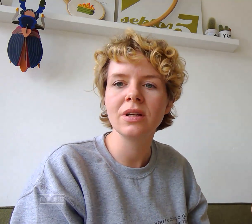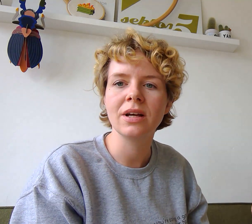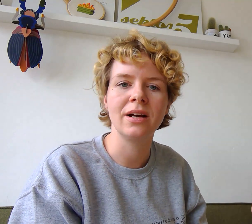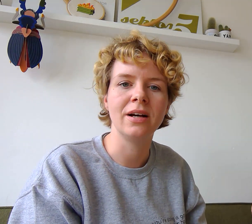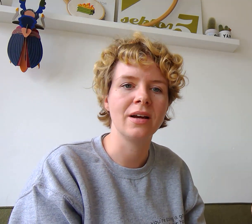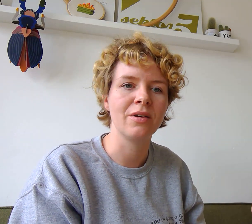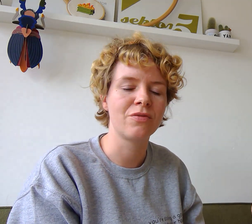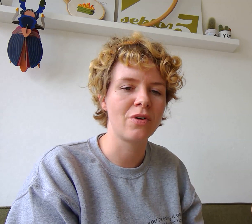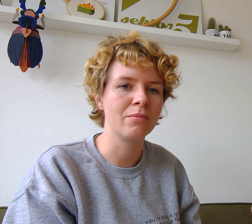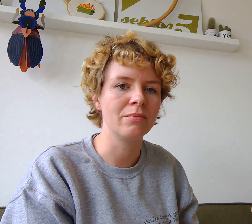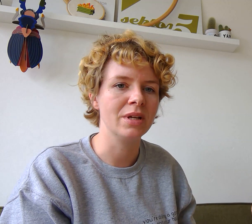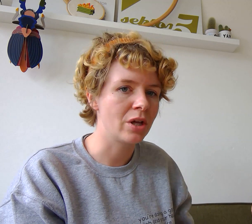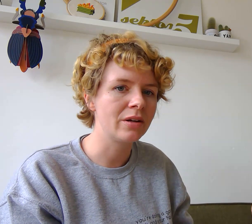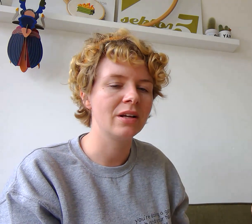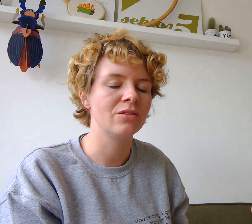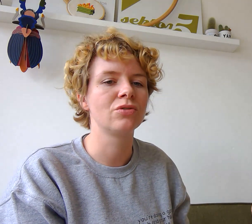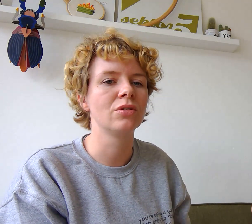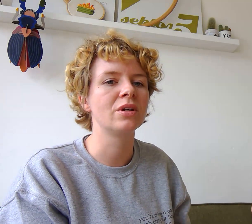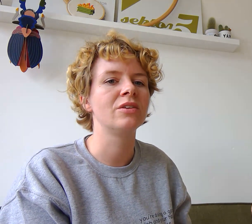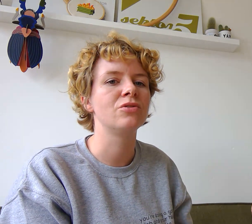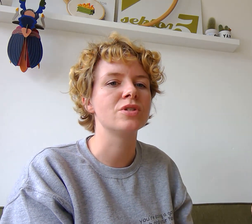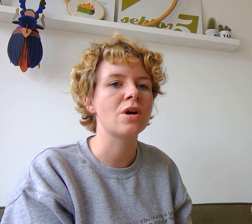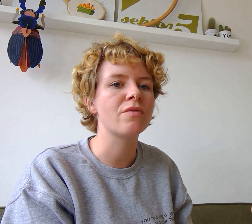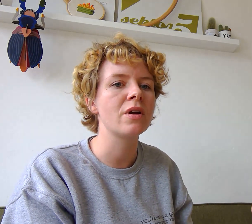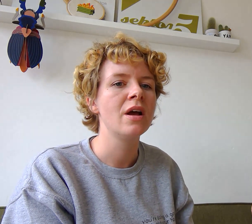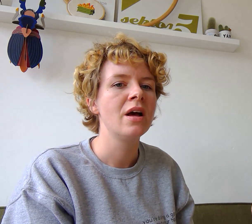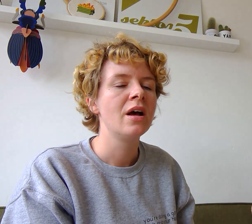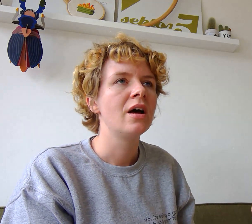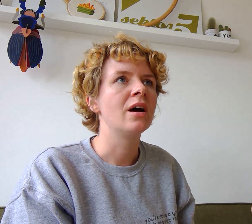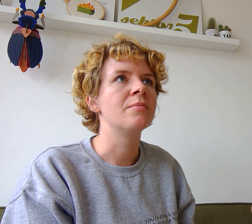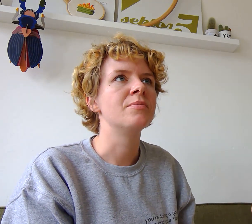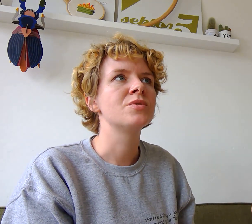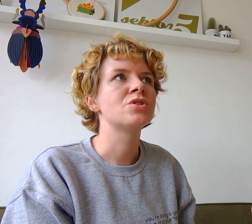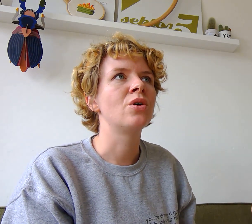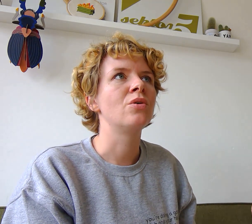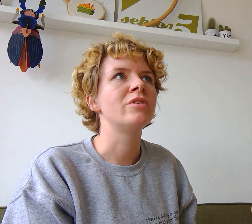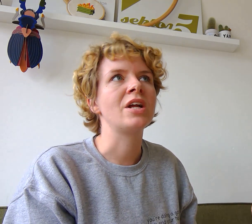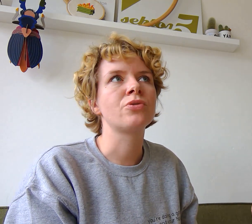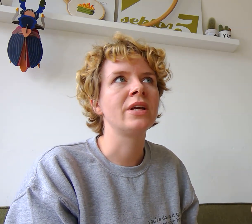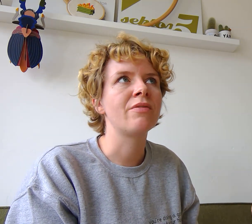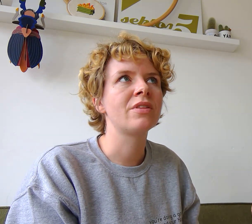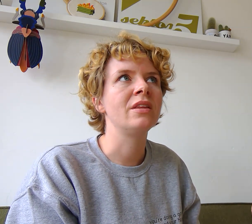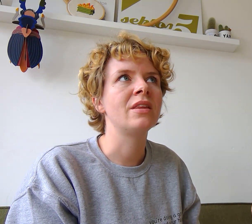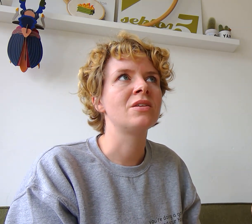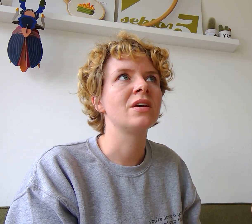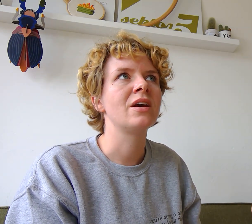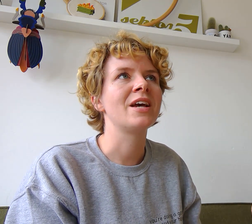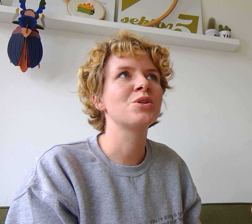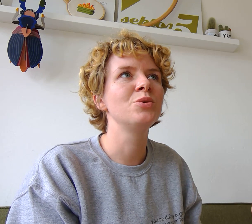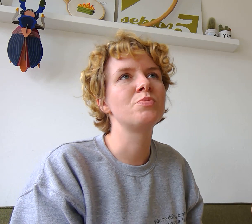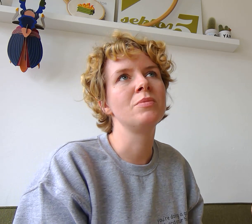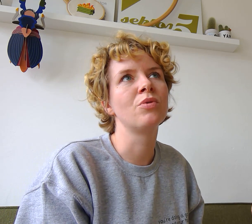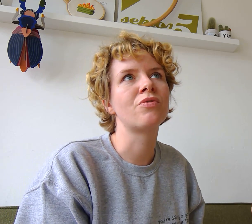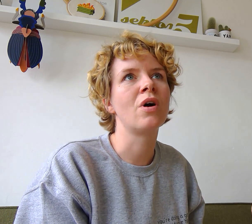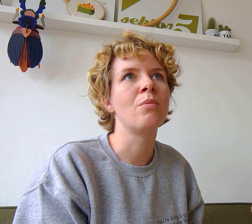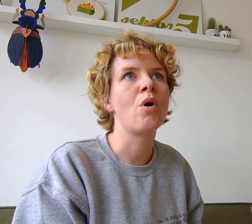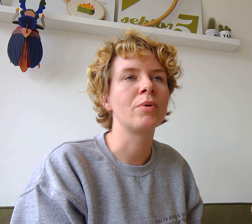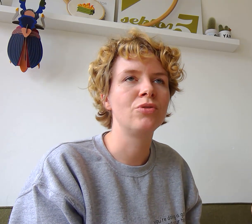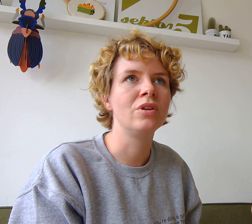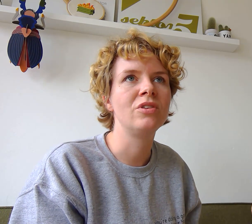from each other and to learn and to discover. So naturally, everything that excludes people from opportunities